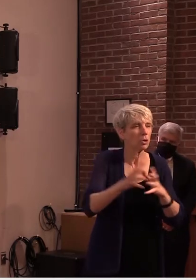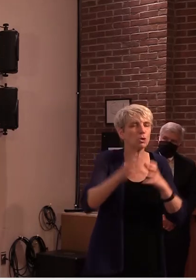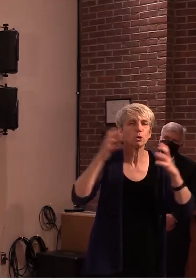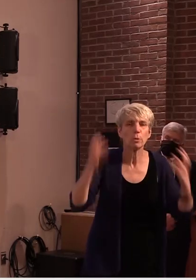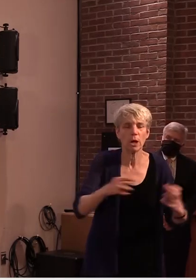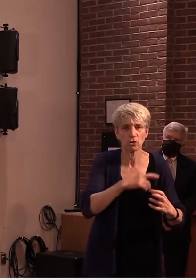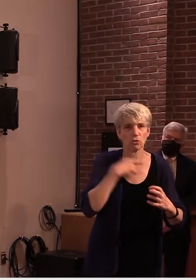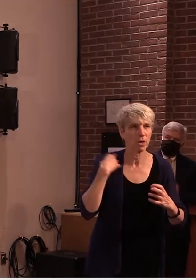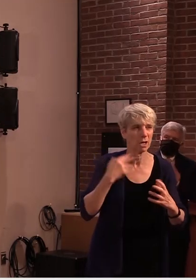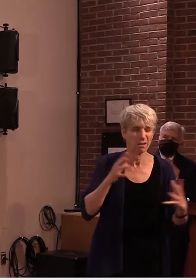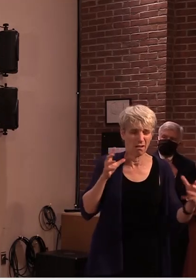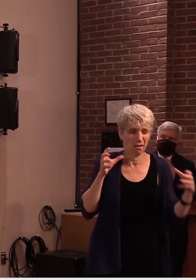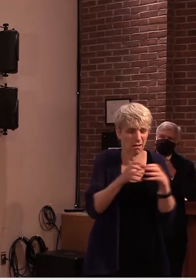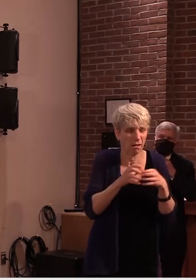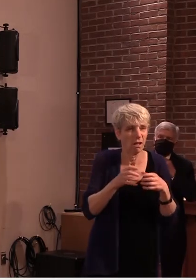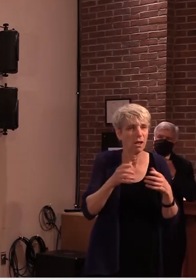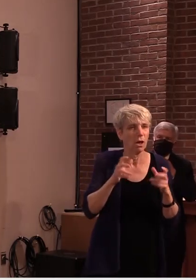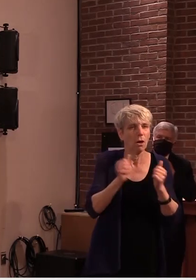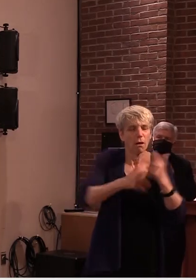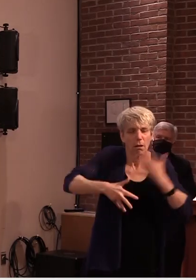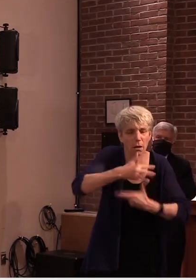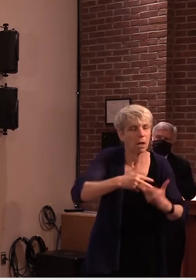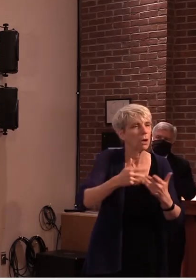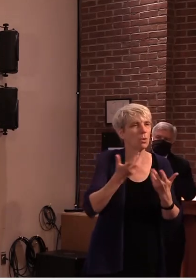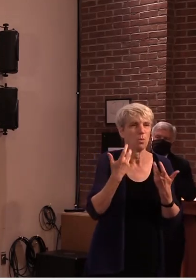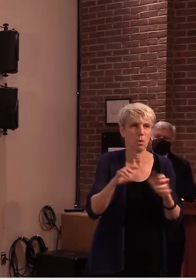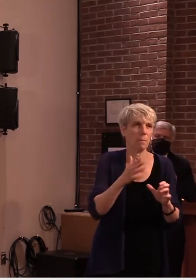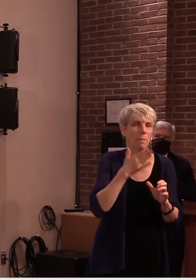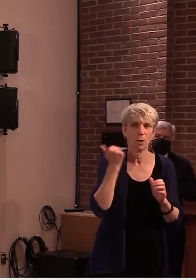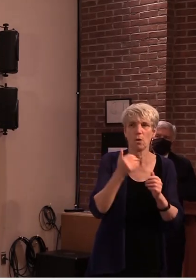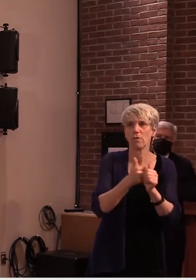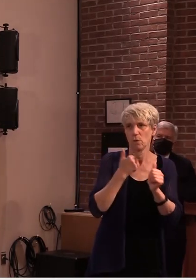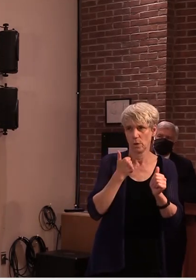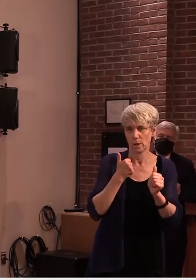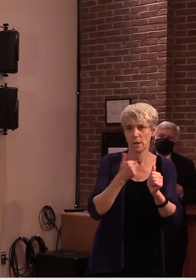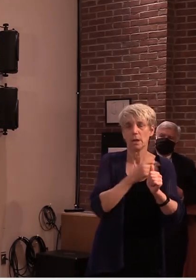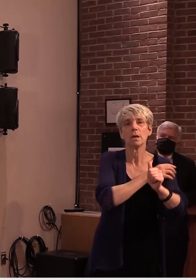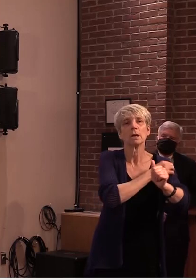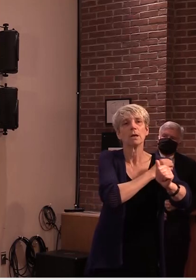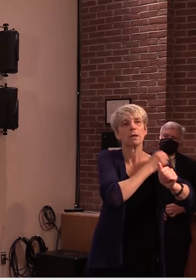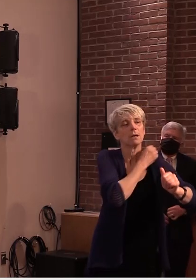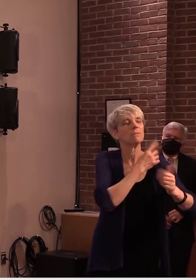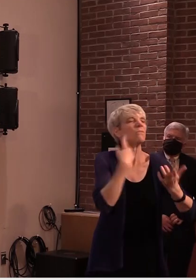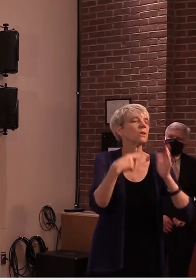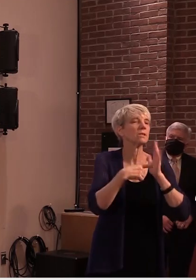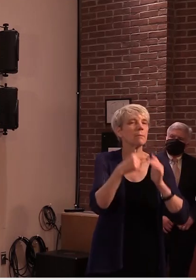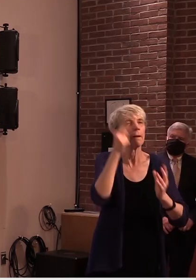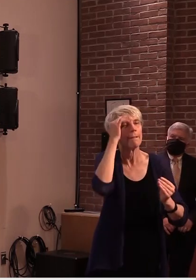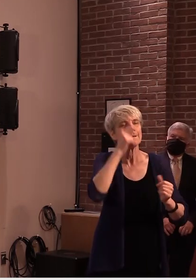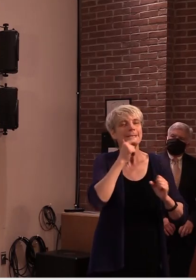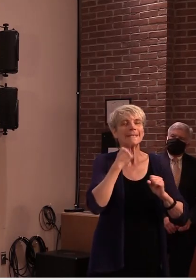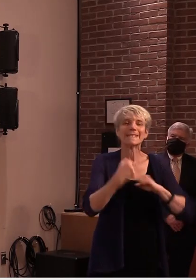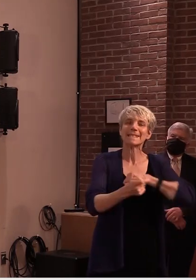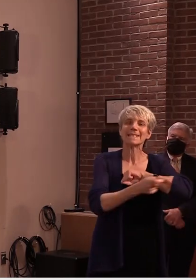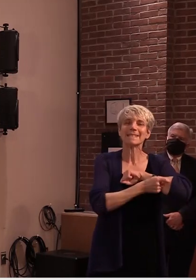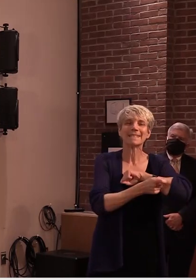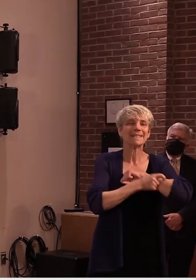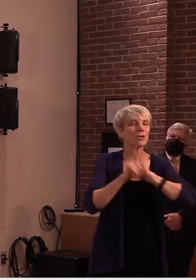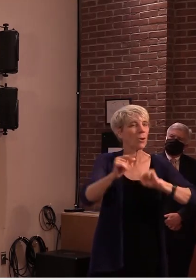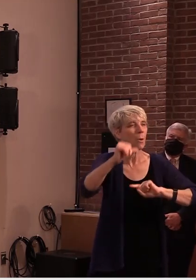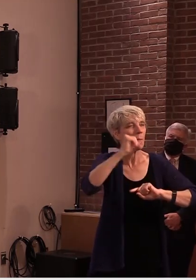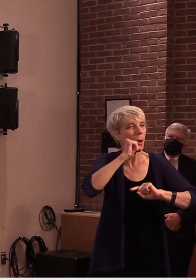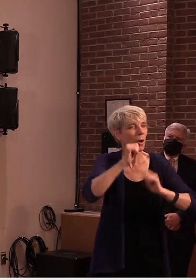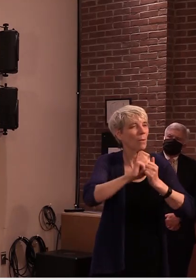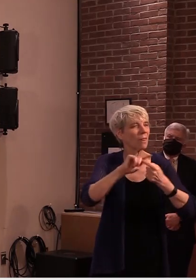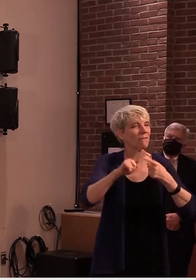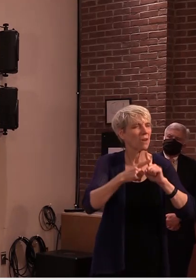we may interact with ask yourself before you go is it worth it to go to the bar with friends tonight even when you're